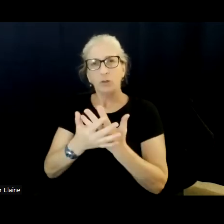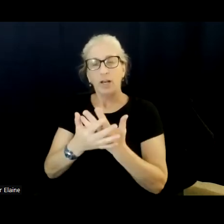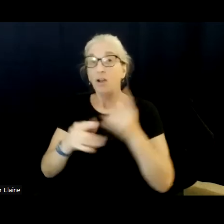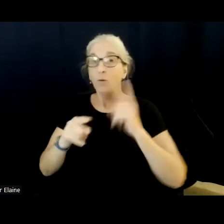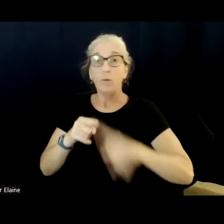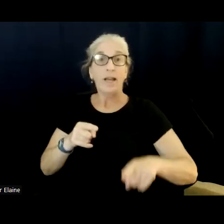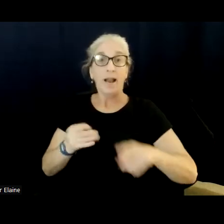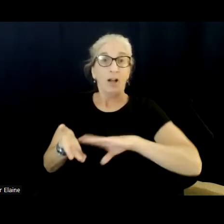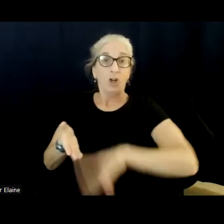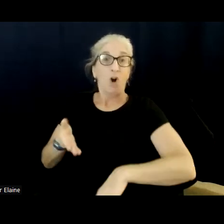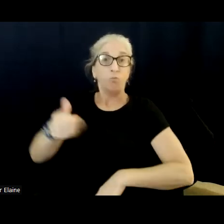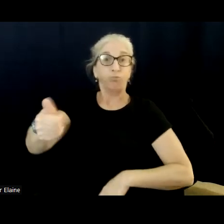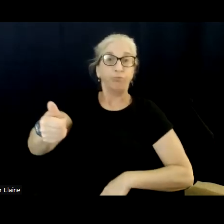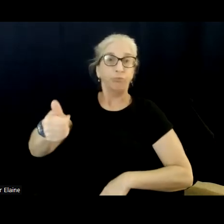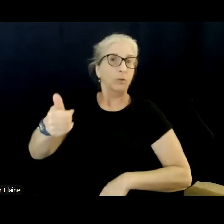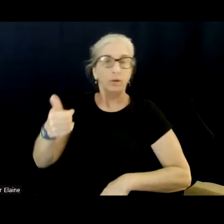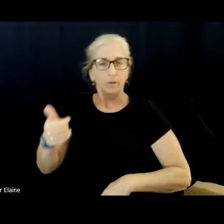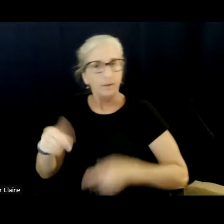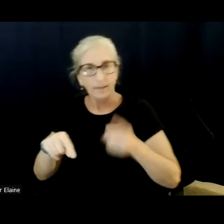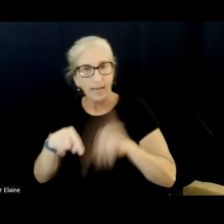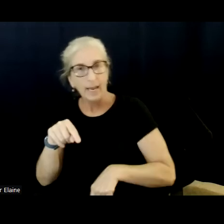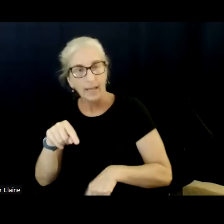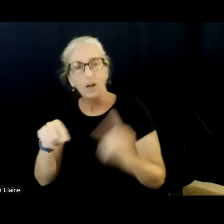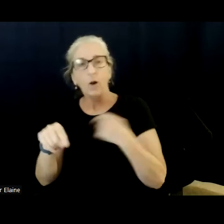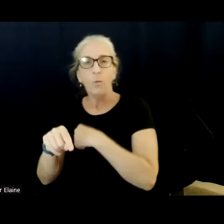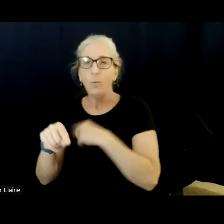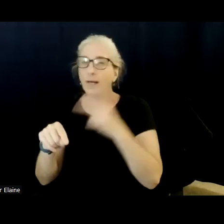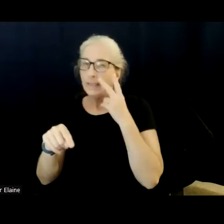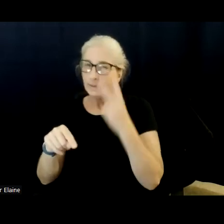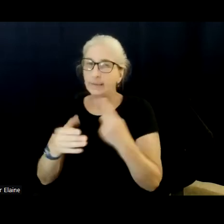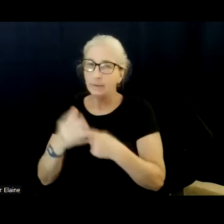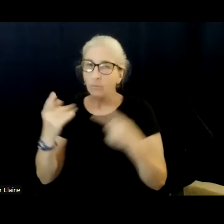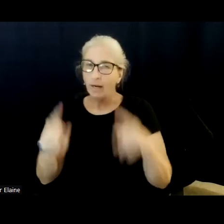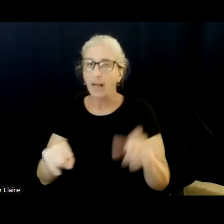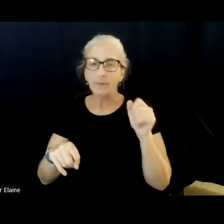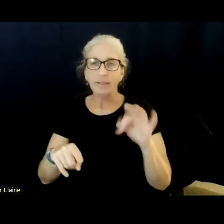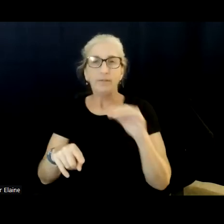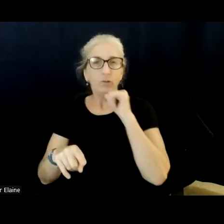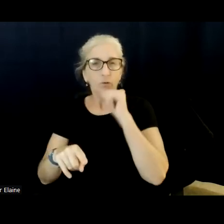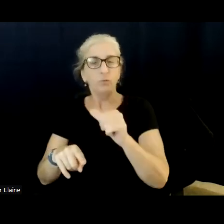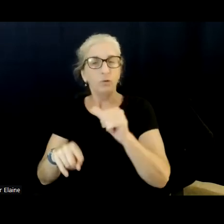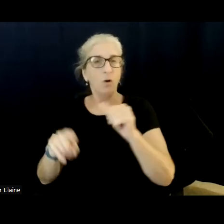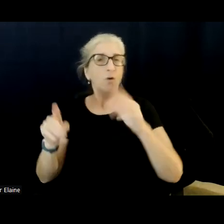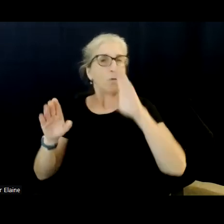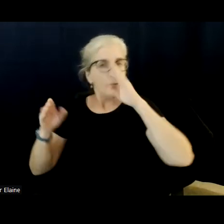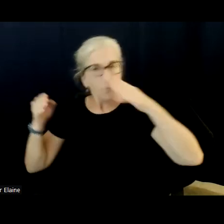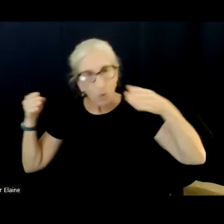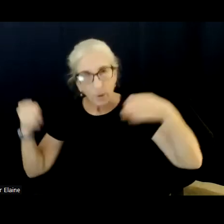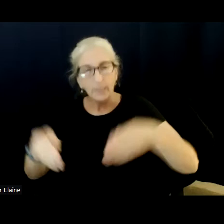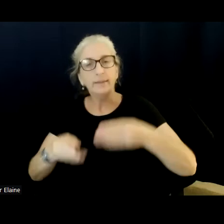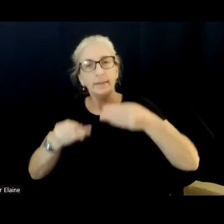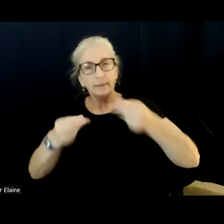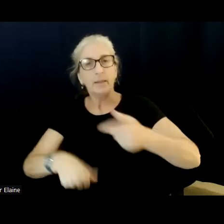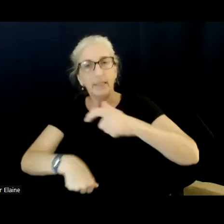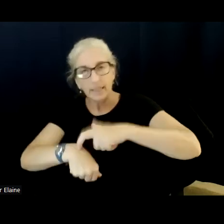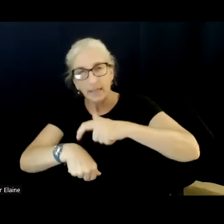processes and these forums, we've all, uh, can see, uh, what happens if you don't really spend the time, everything just comes back to the start again. And we really